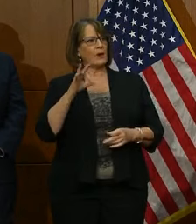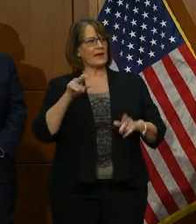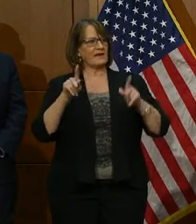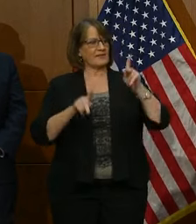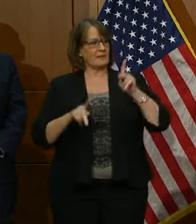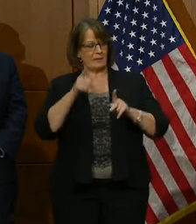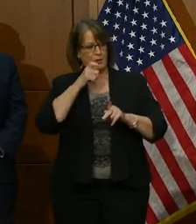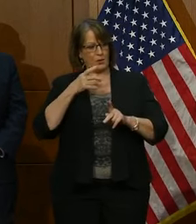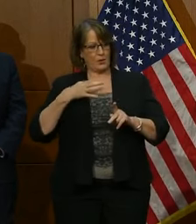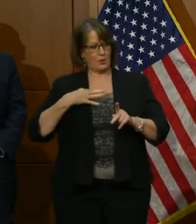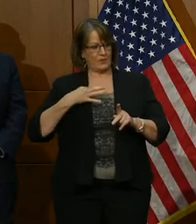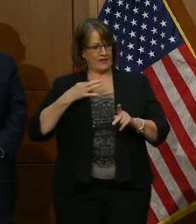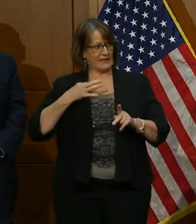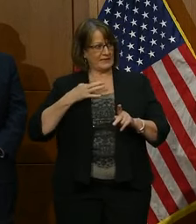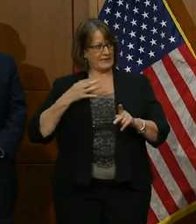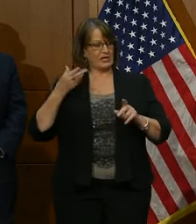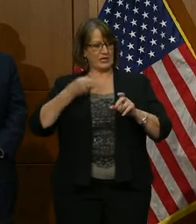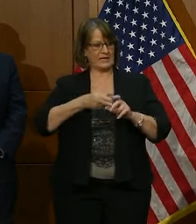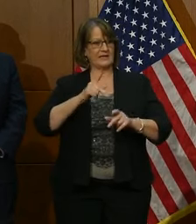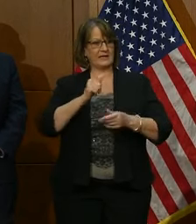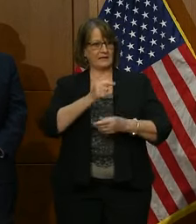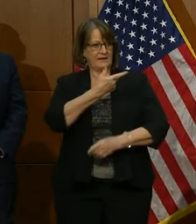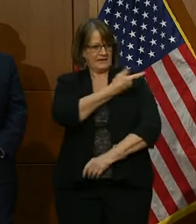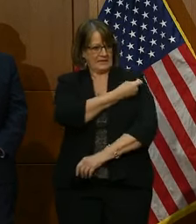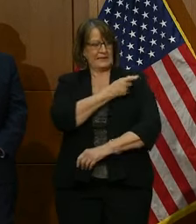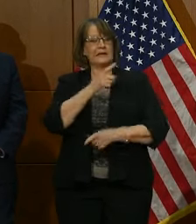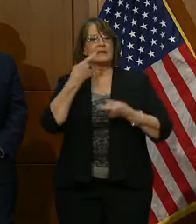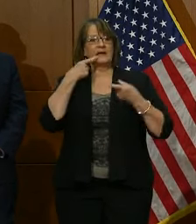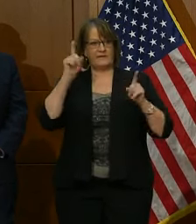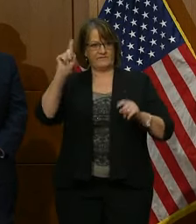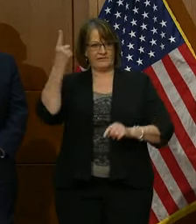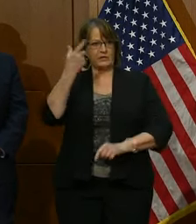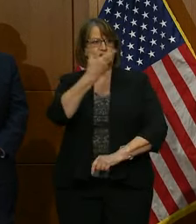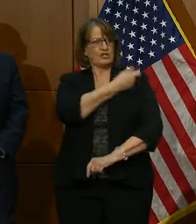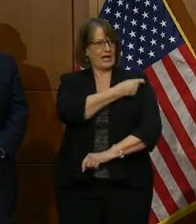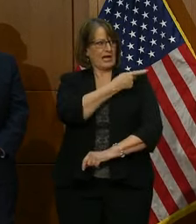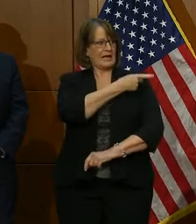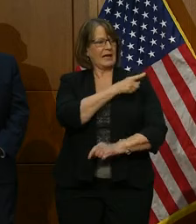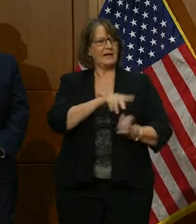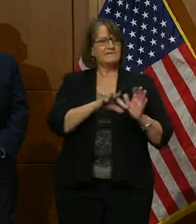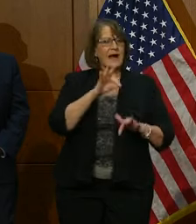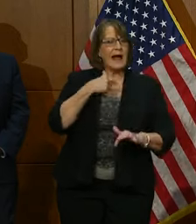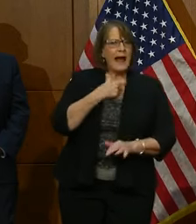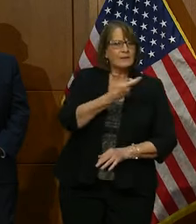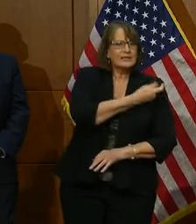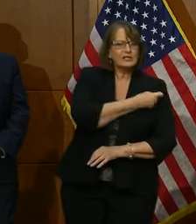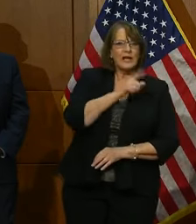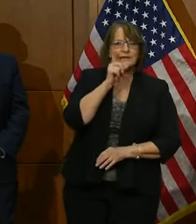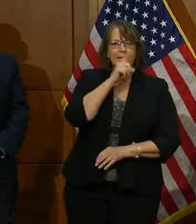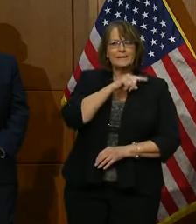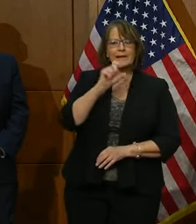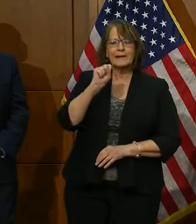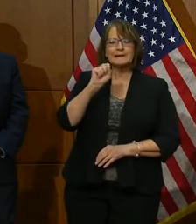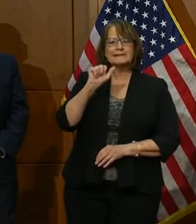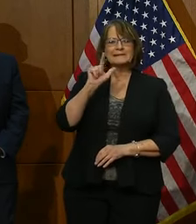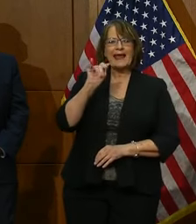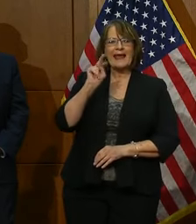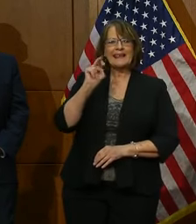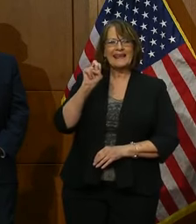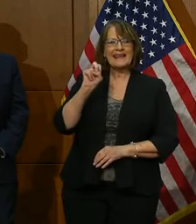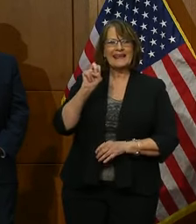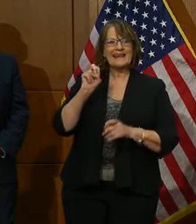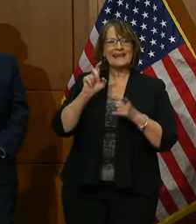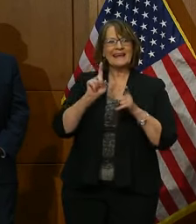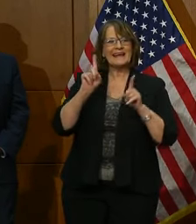trials and who has since received the first shot after learning that I was injected with saline water or the so-called placebo as a participant